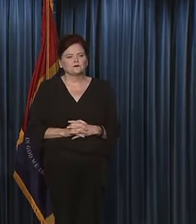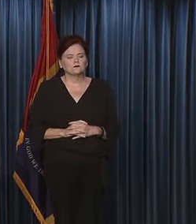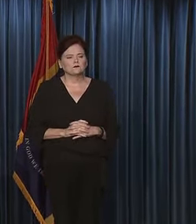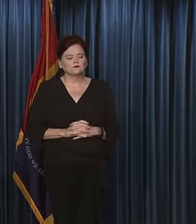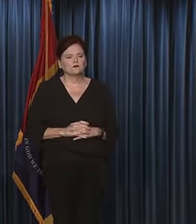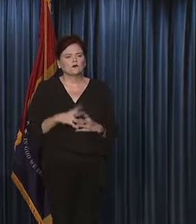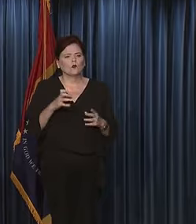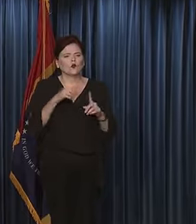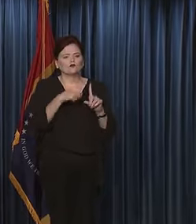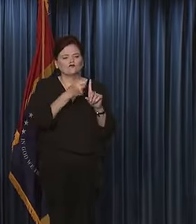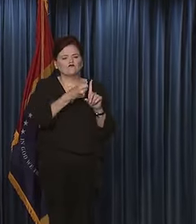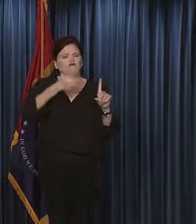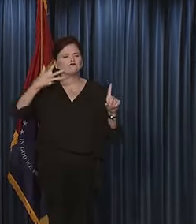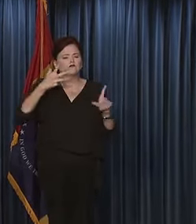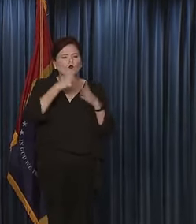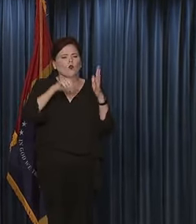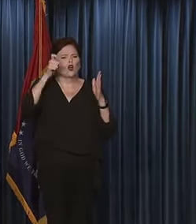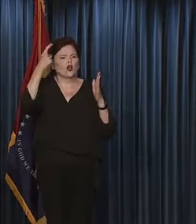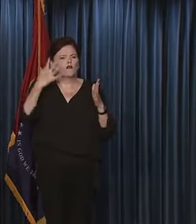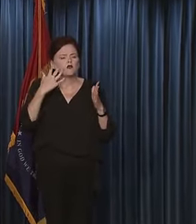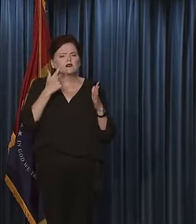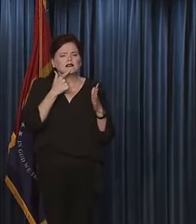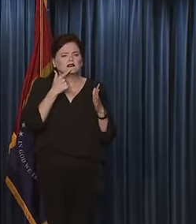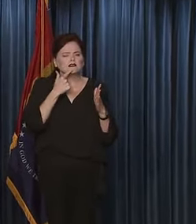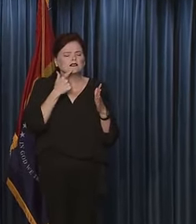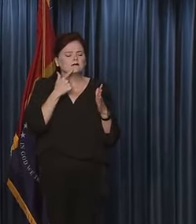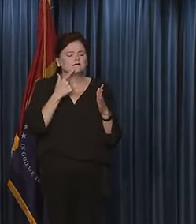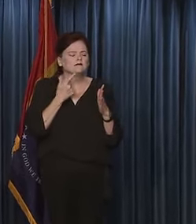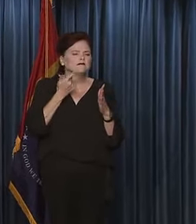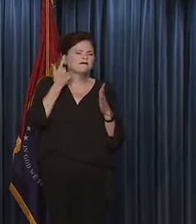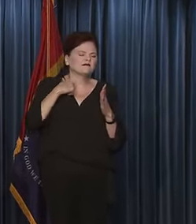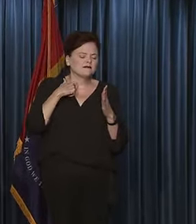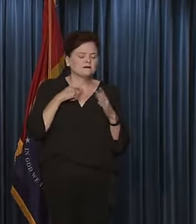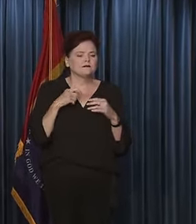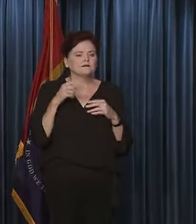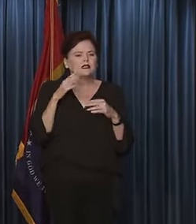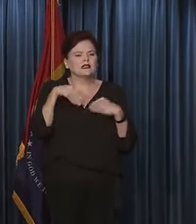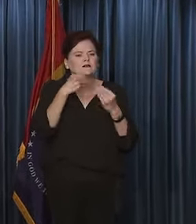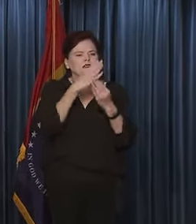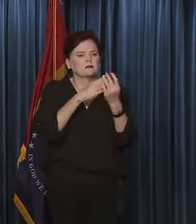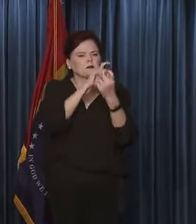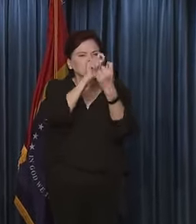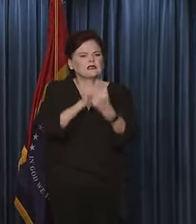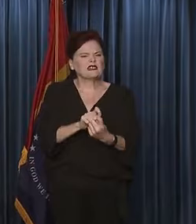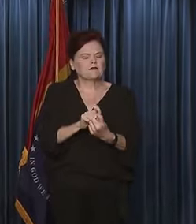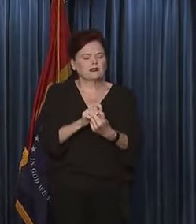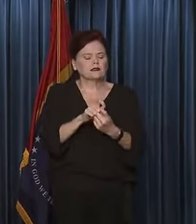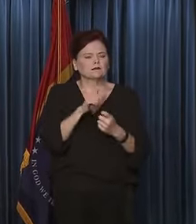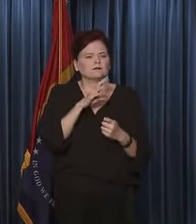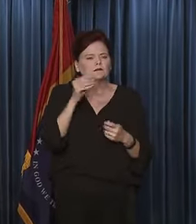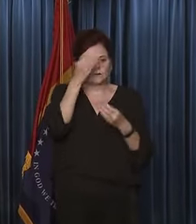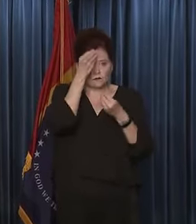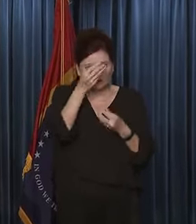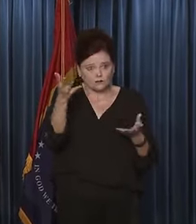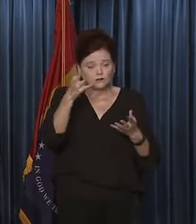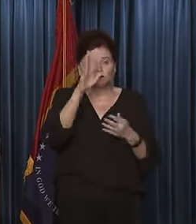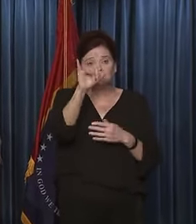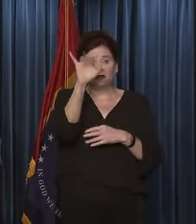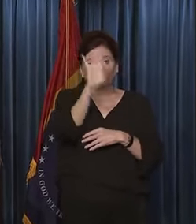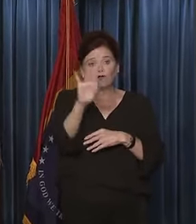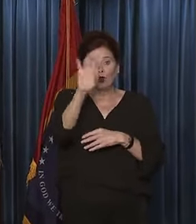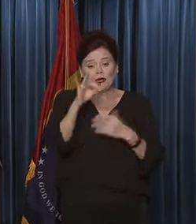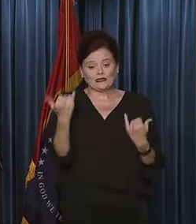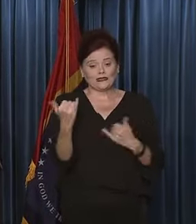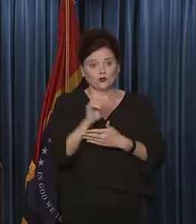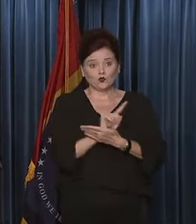I just want to expound on what the Governor kind of talked about earlier and give some specifics and also to let you know that by Friday of this